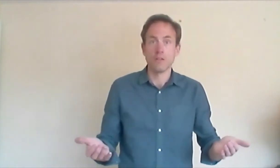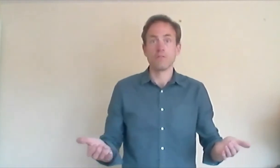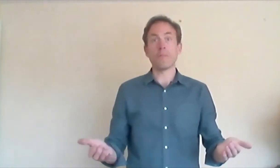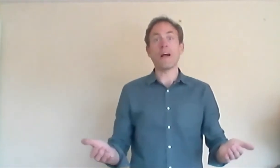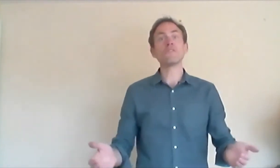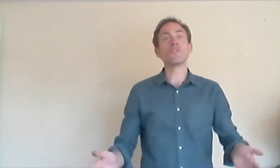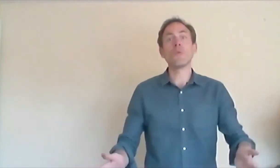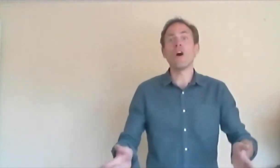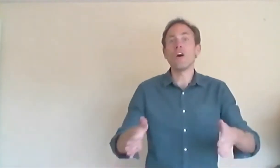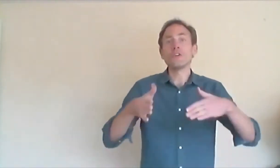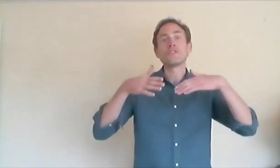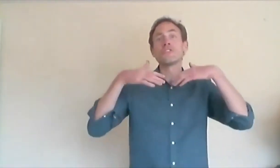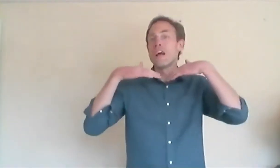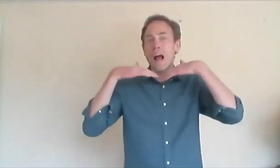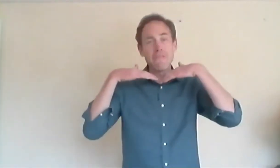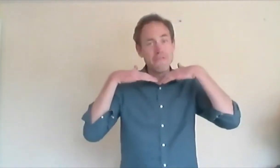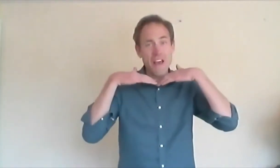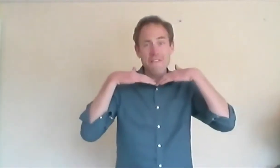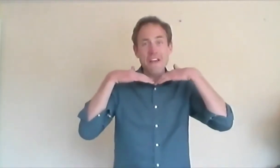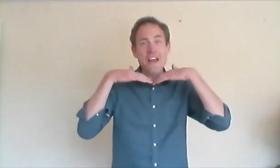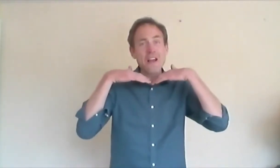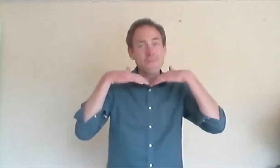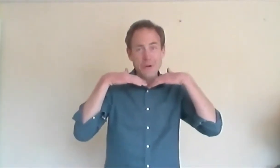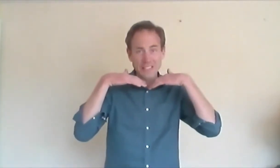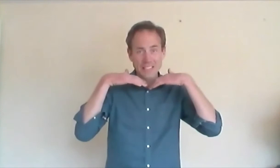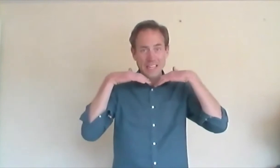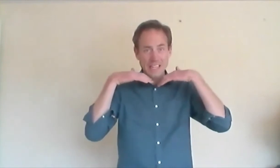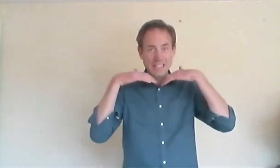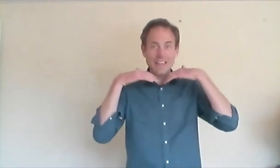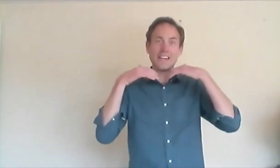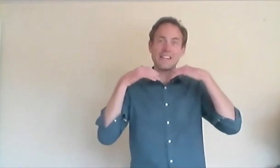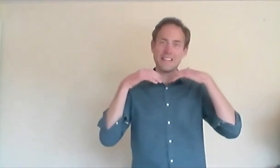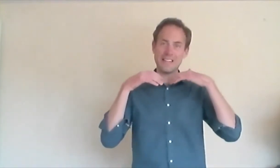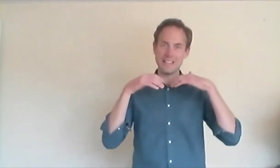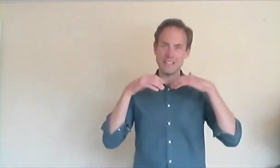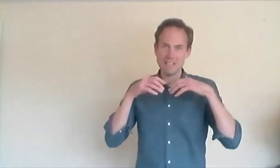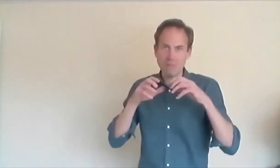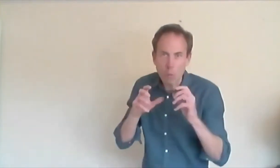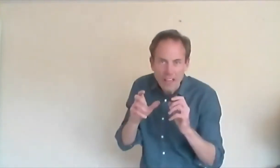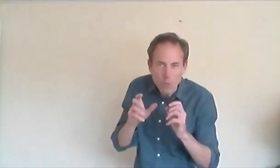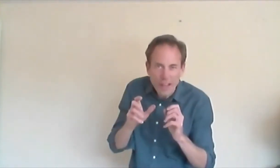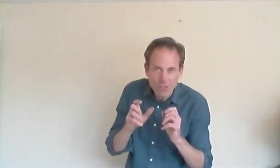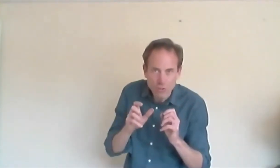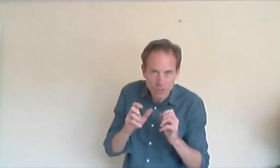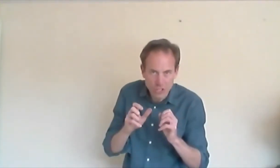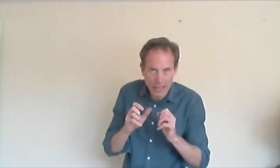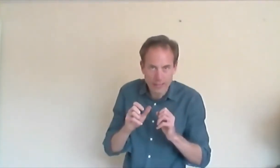Rapunzel was a very pretty girl, but the wicked witch was jealous.